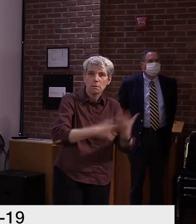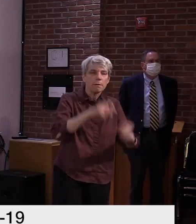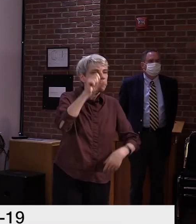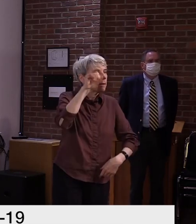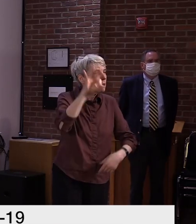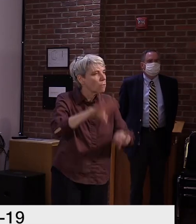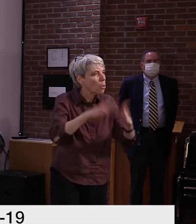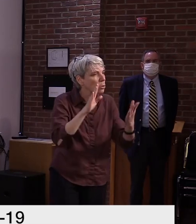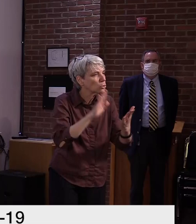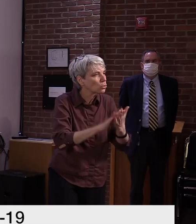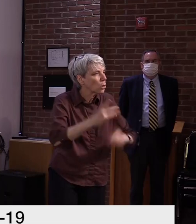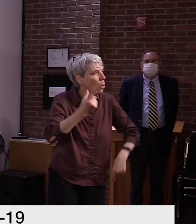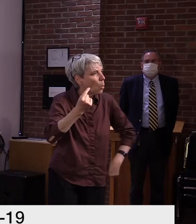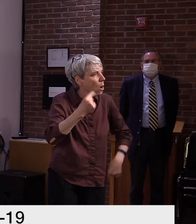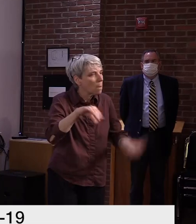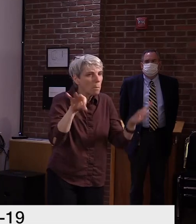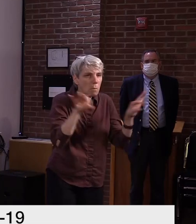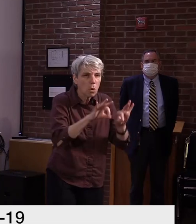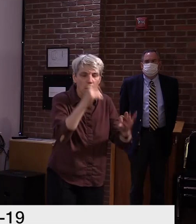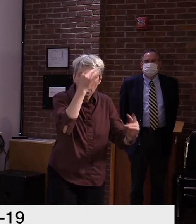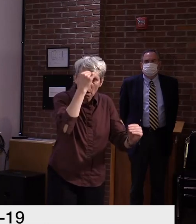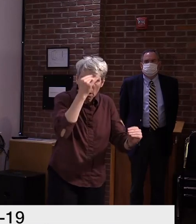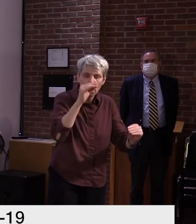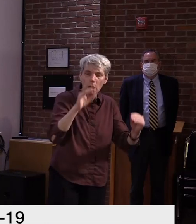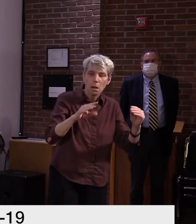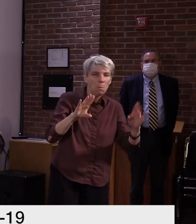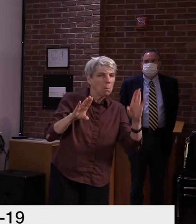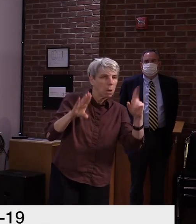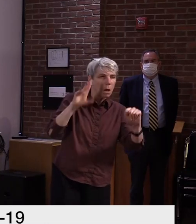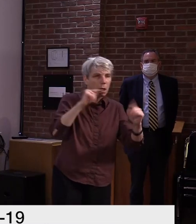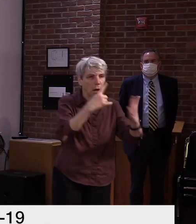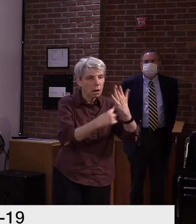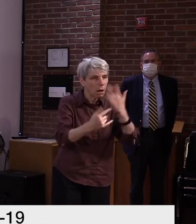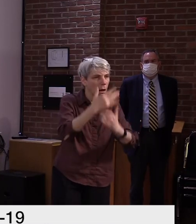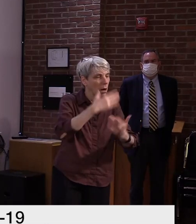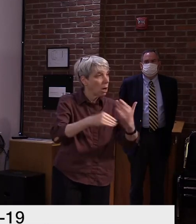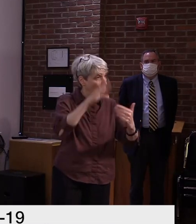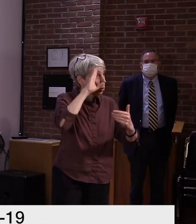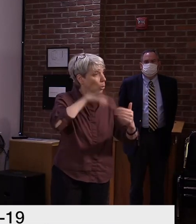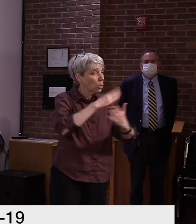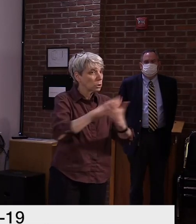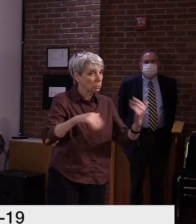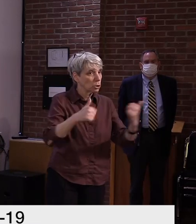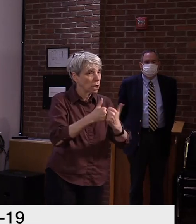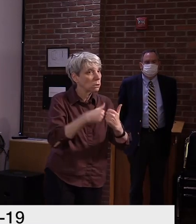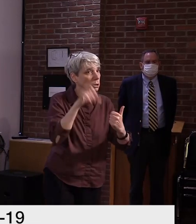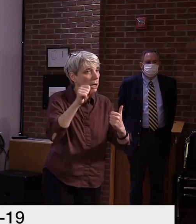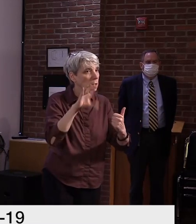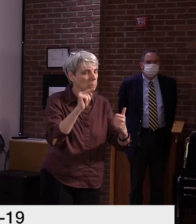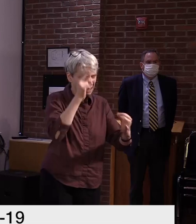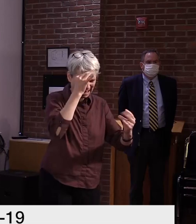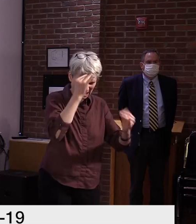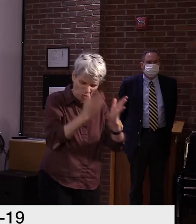reopening. And there are certainly challenges, and we feel like we've addressed those well in the guidance document.